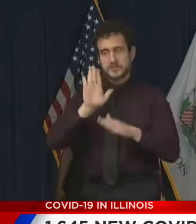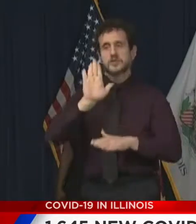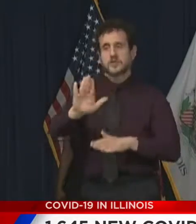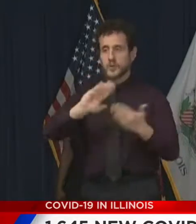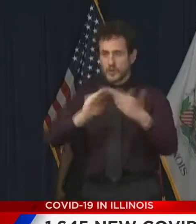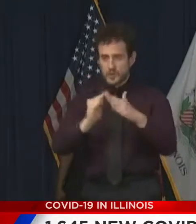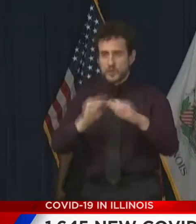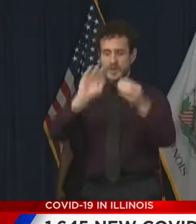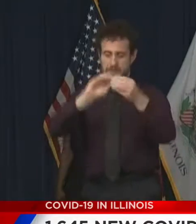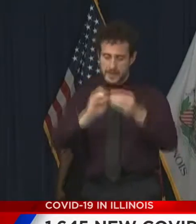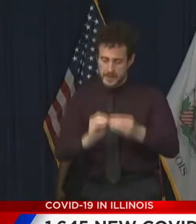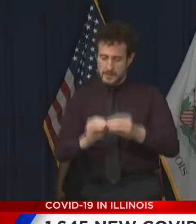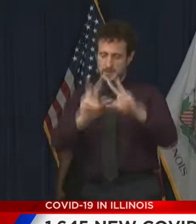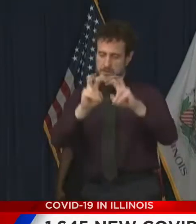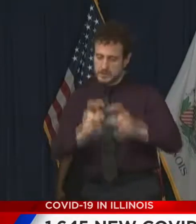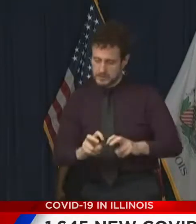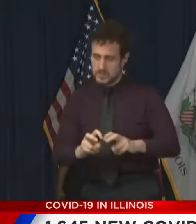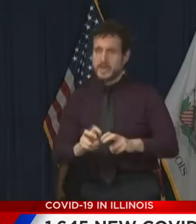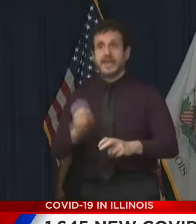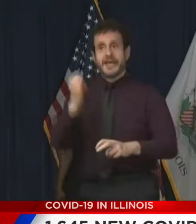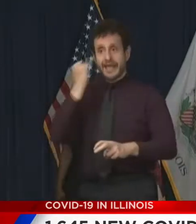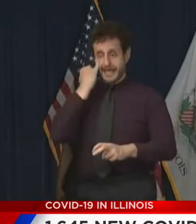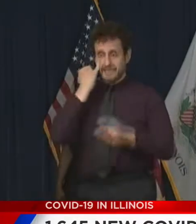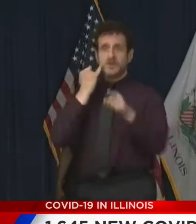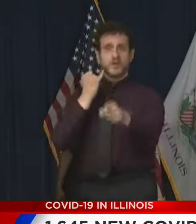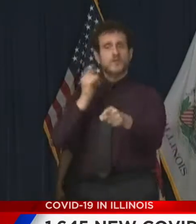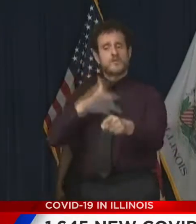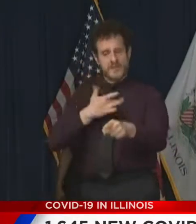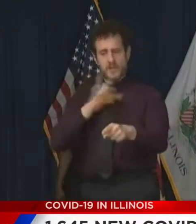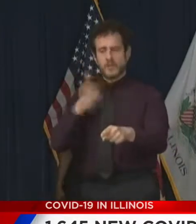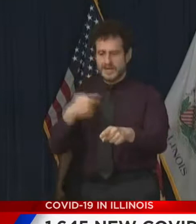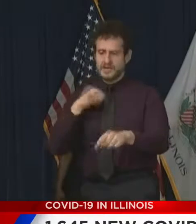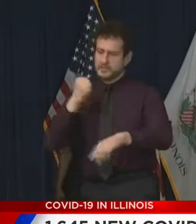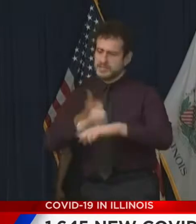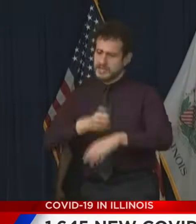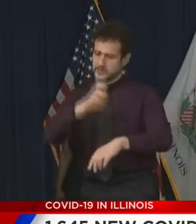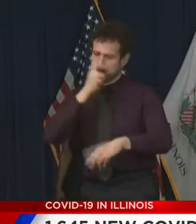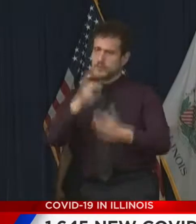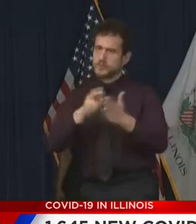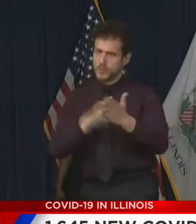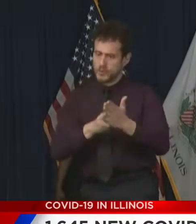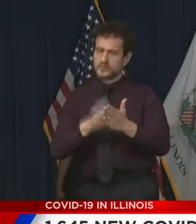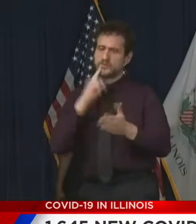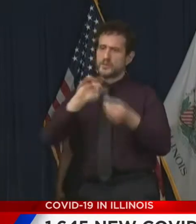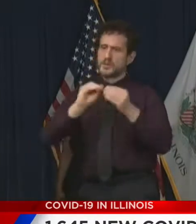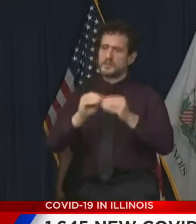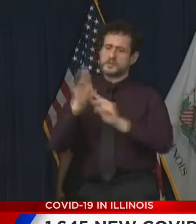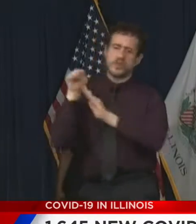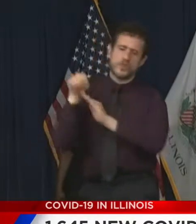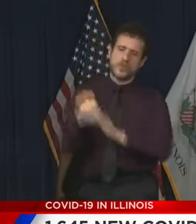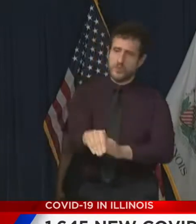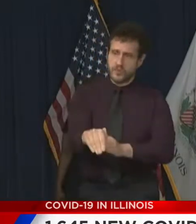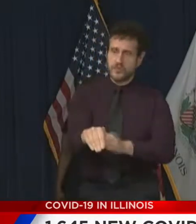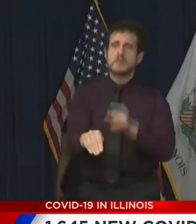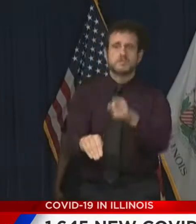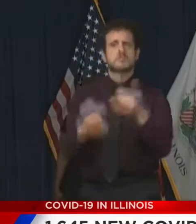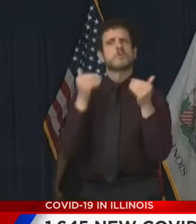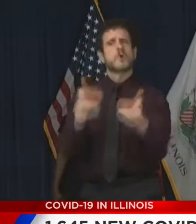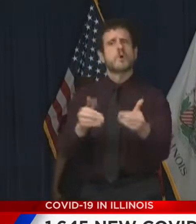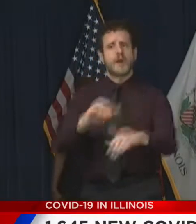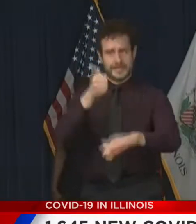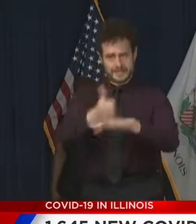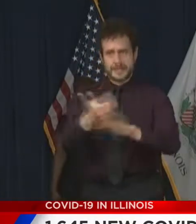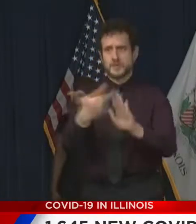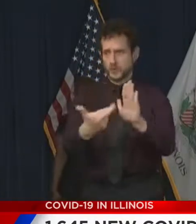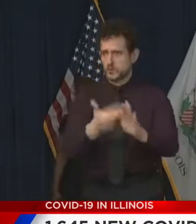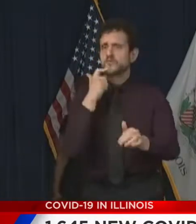step up and impose greater mitigations on a targeted basis to bring down the number of infections or the positivity rate.